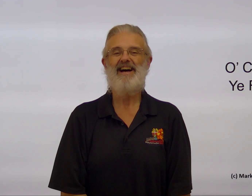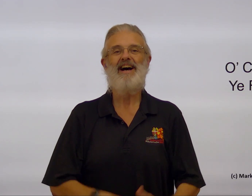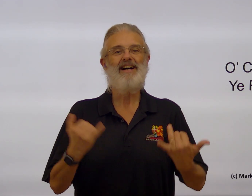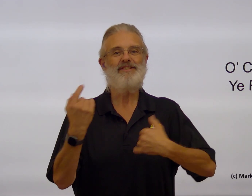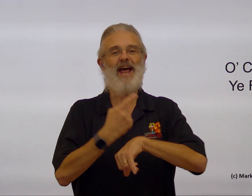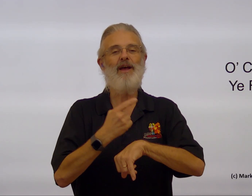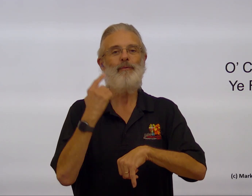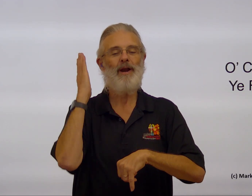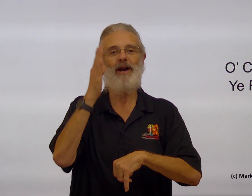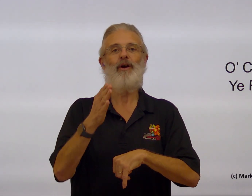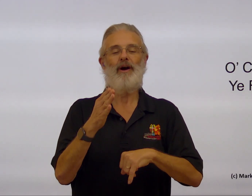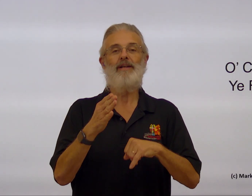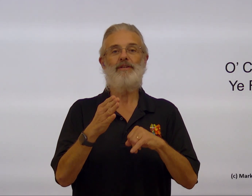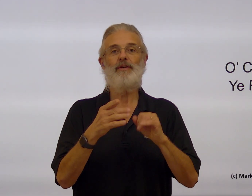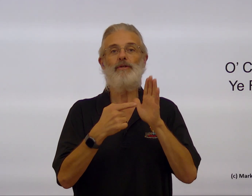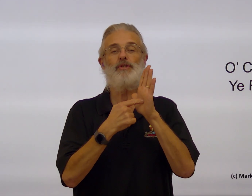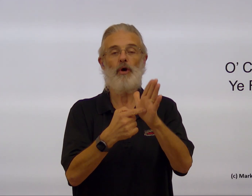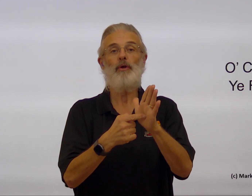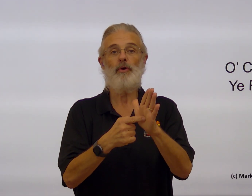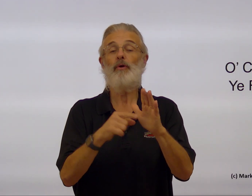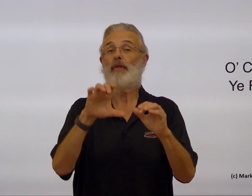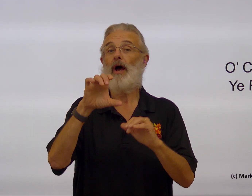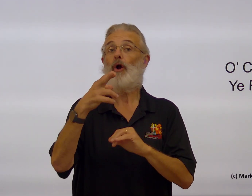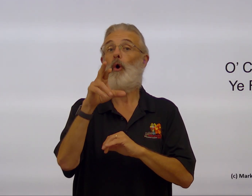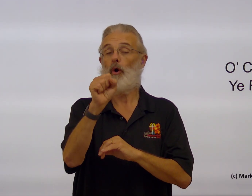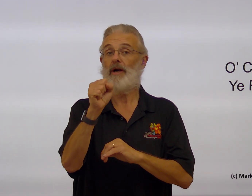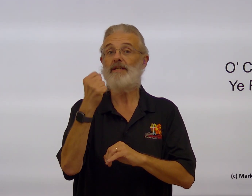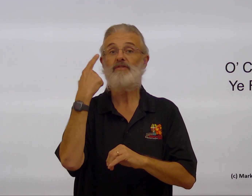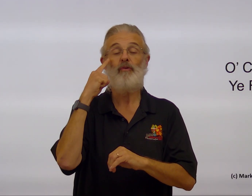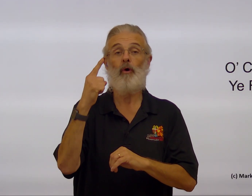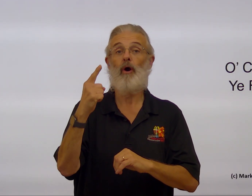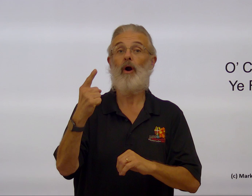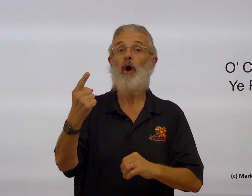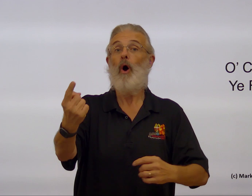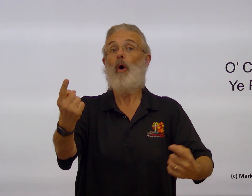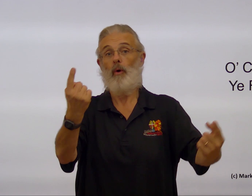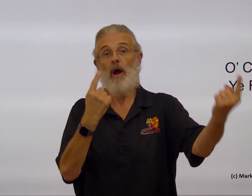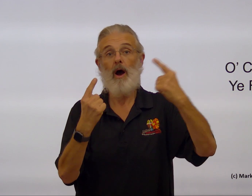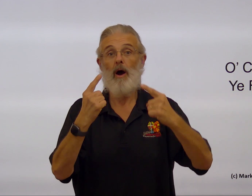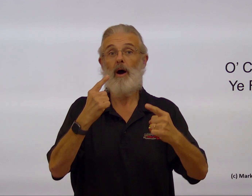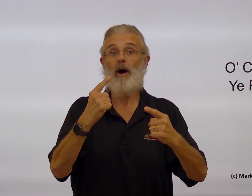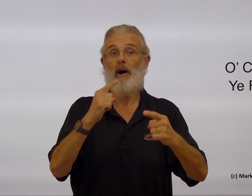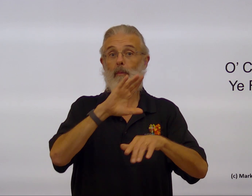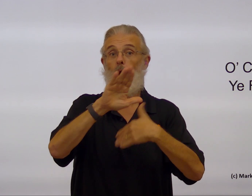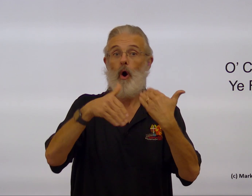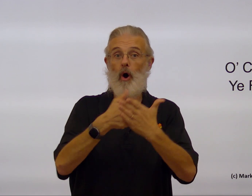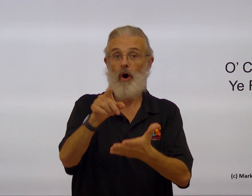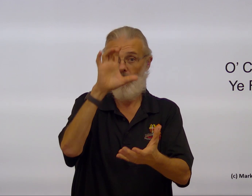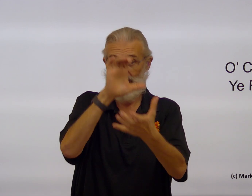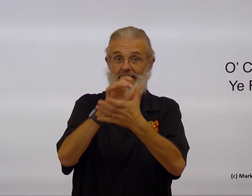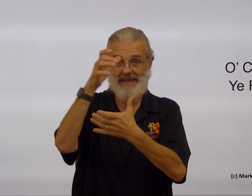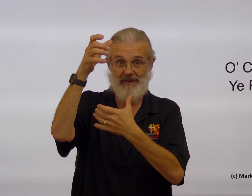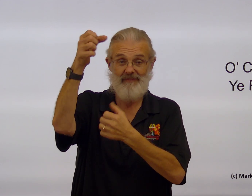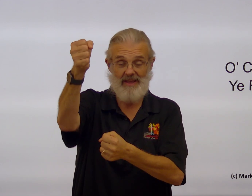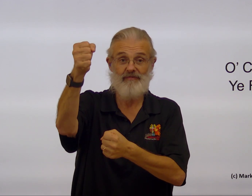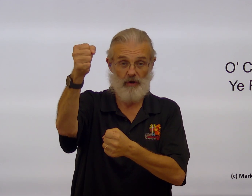Today we are going to show you the chorus for O Come All Ye Faithful